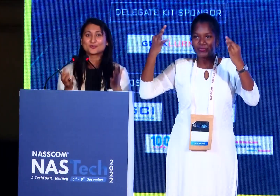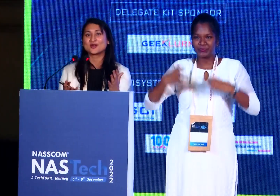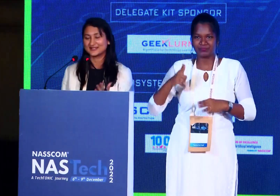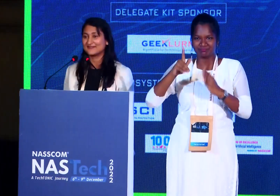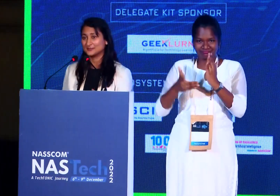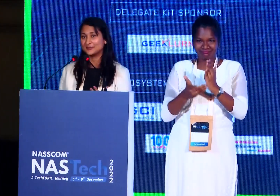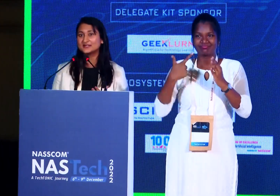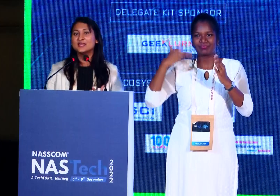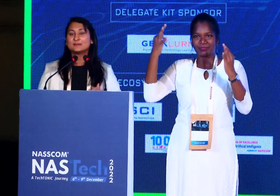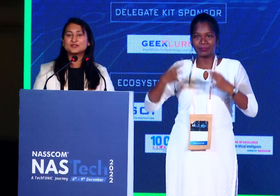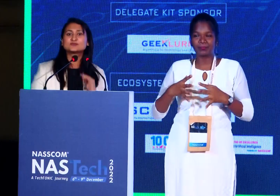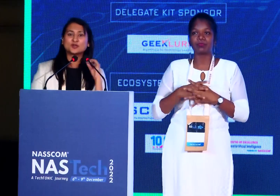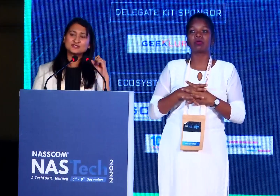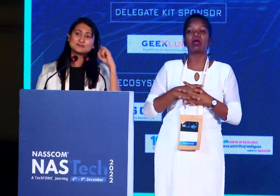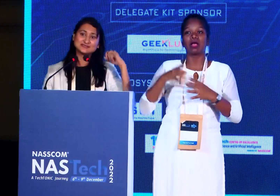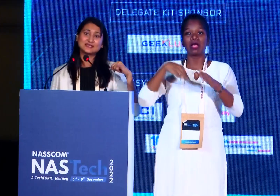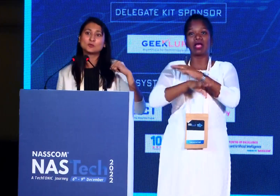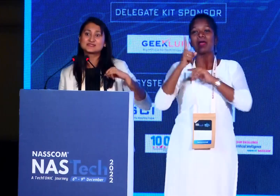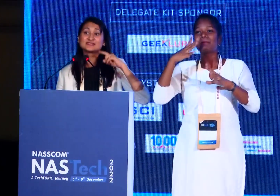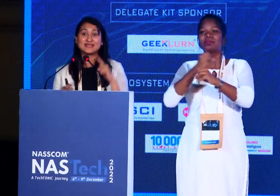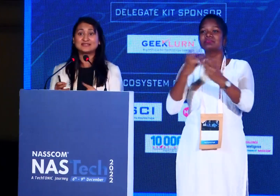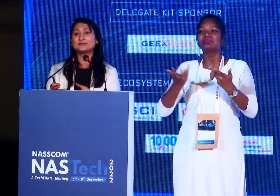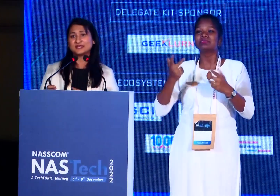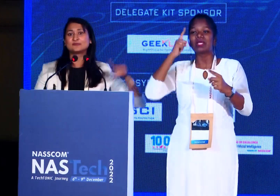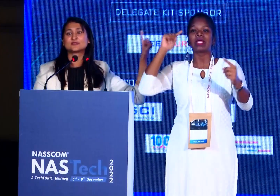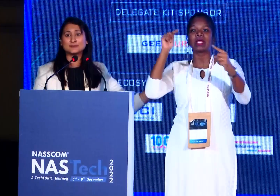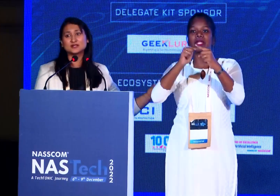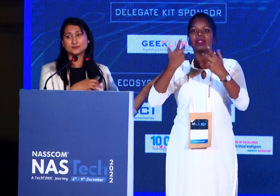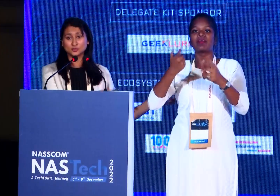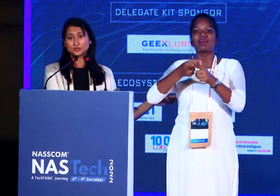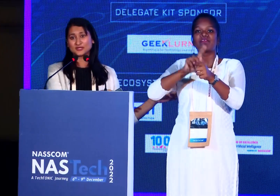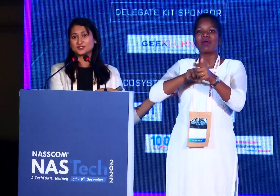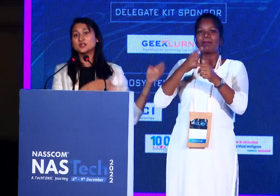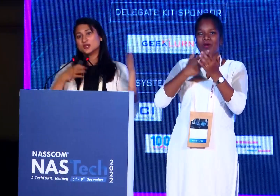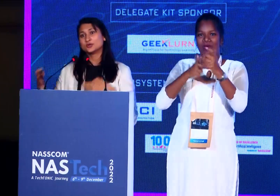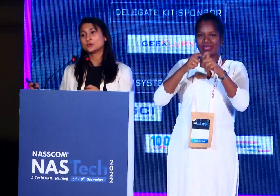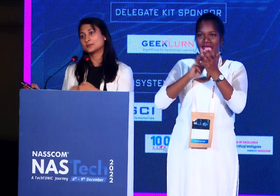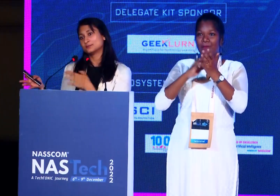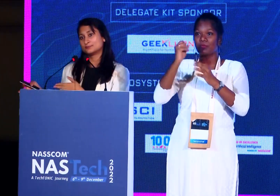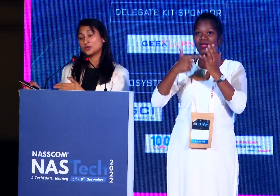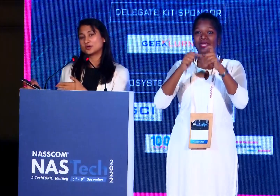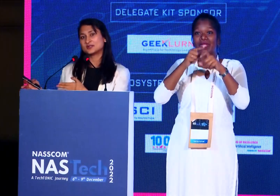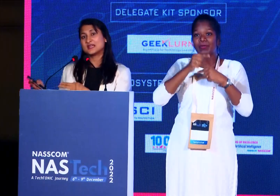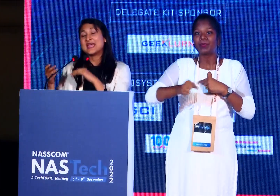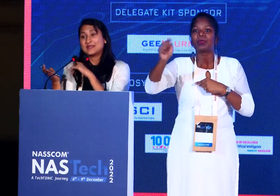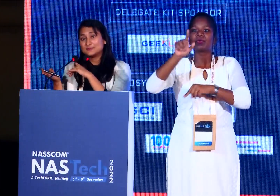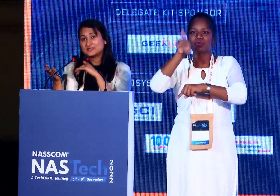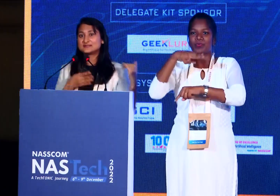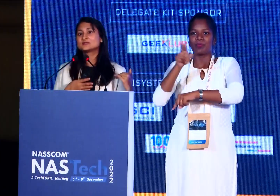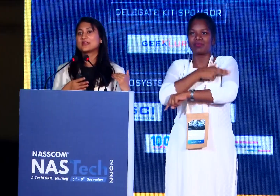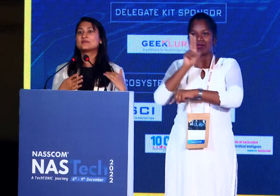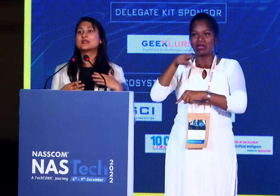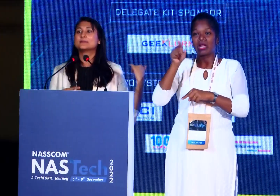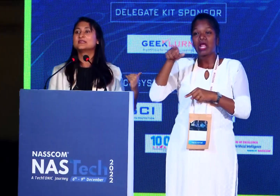our core product development because what is missing was connectivity from a remote location to a doctor. And